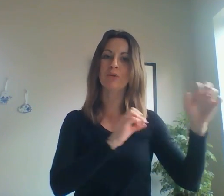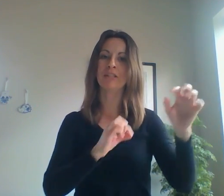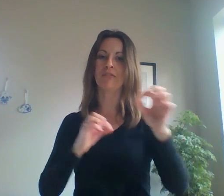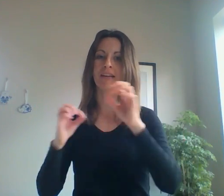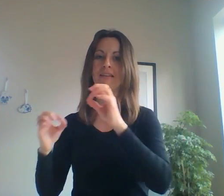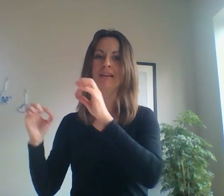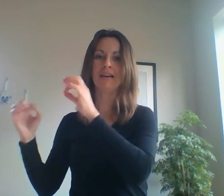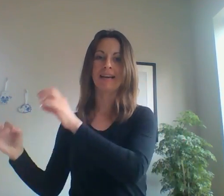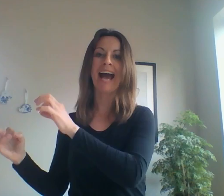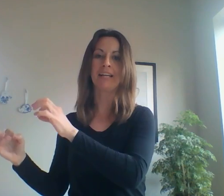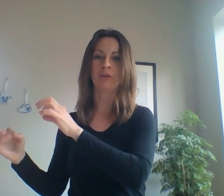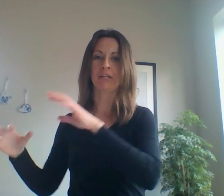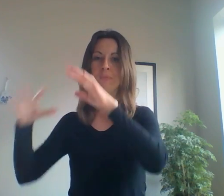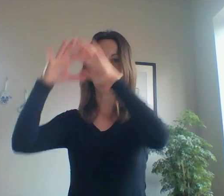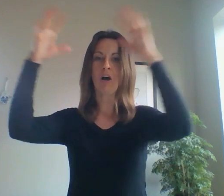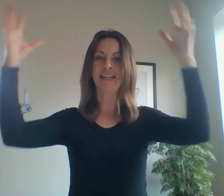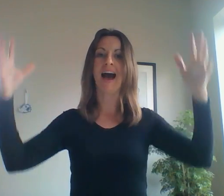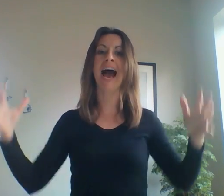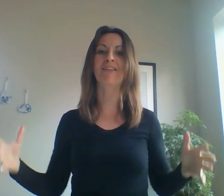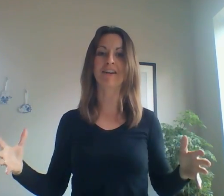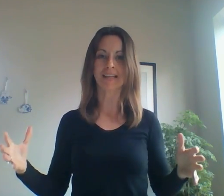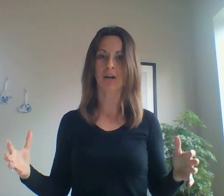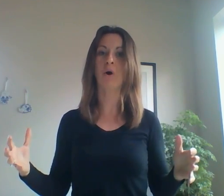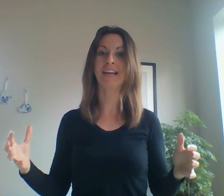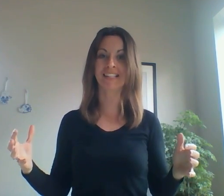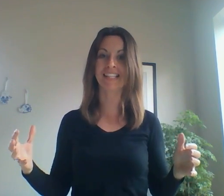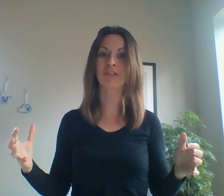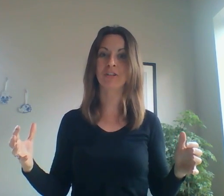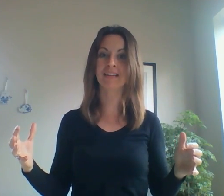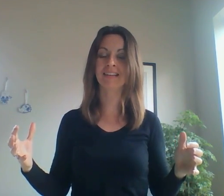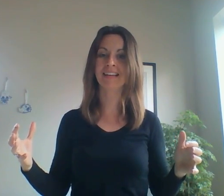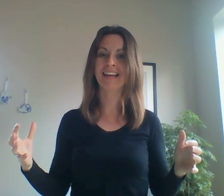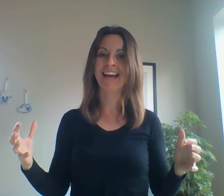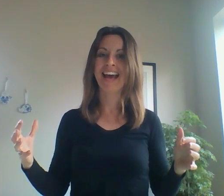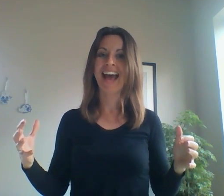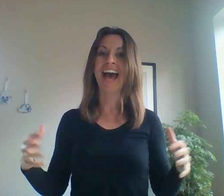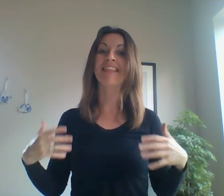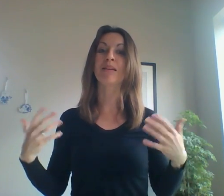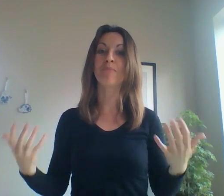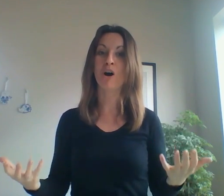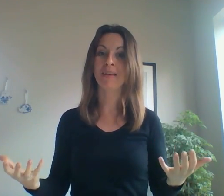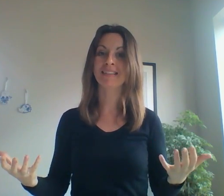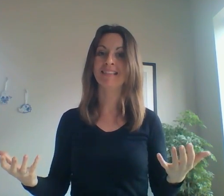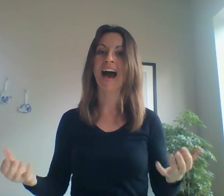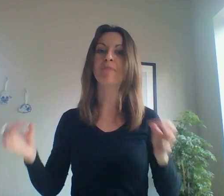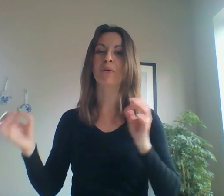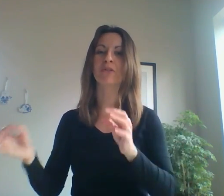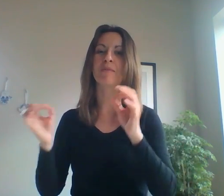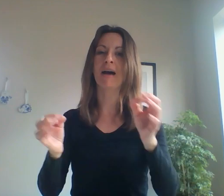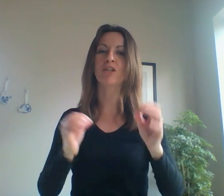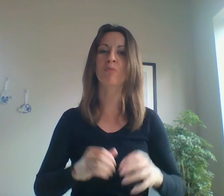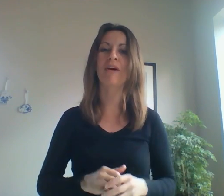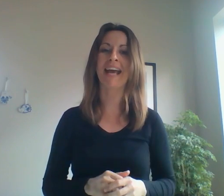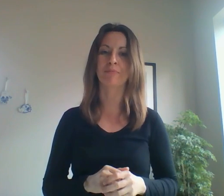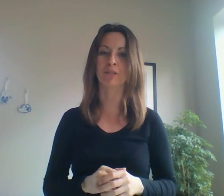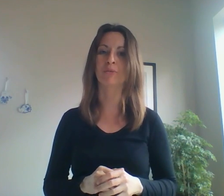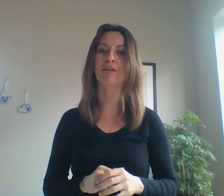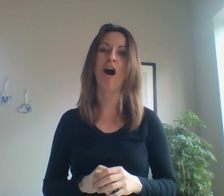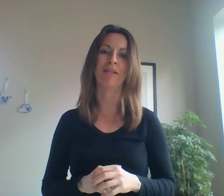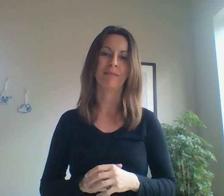different categories, we call it hierarchical organization. At that moment, I'm going to be much more able to recall them